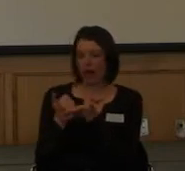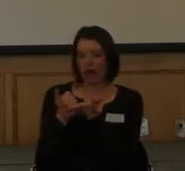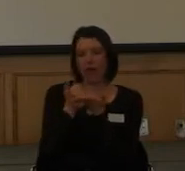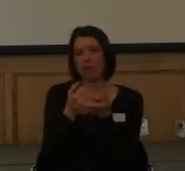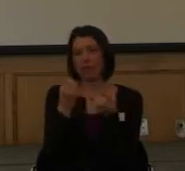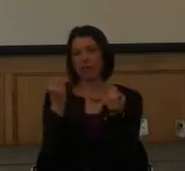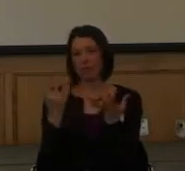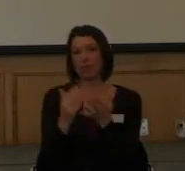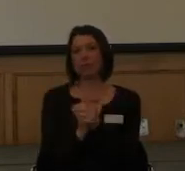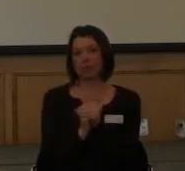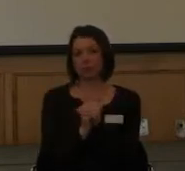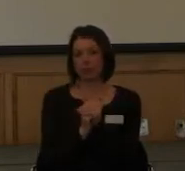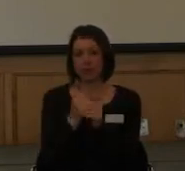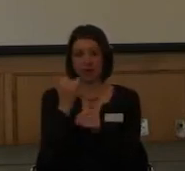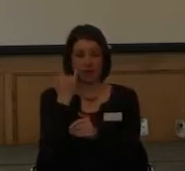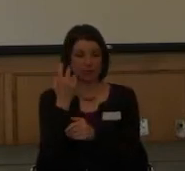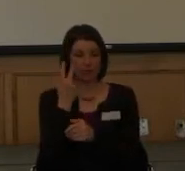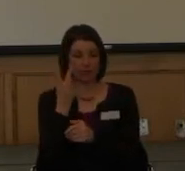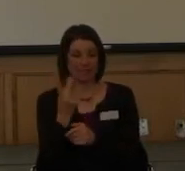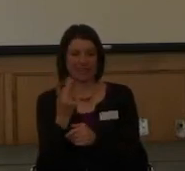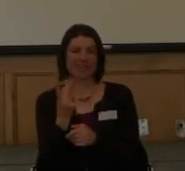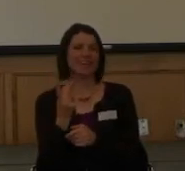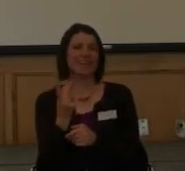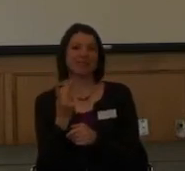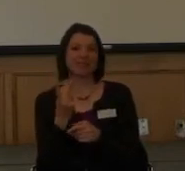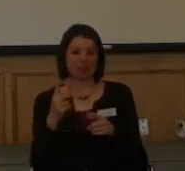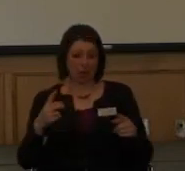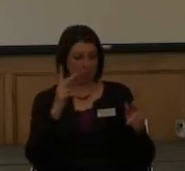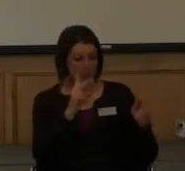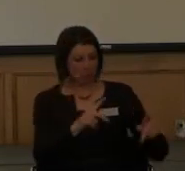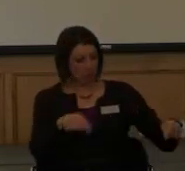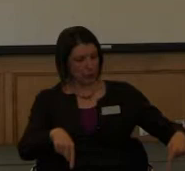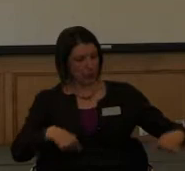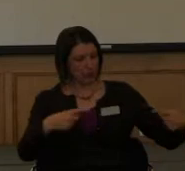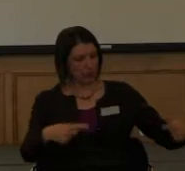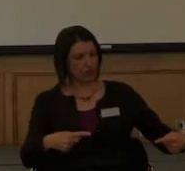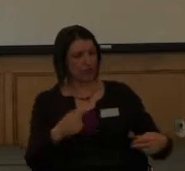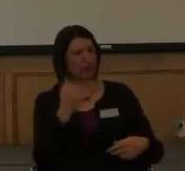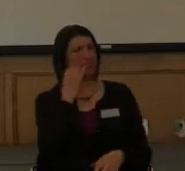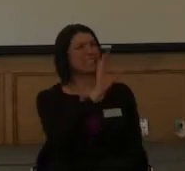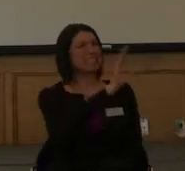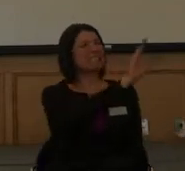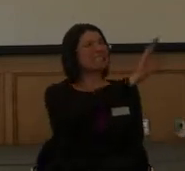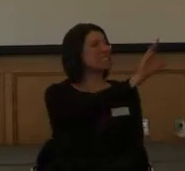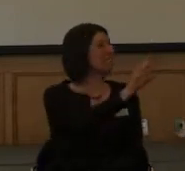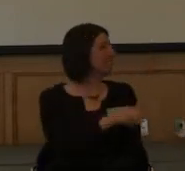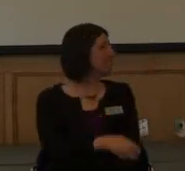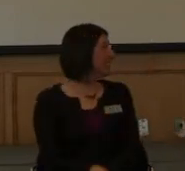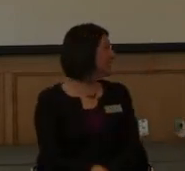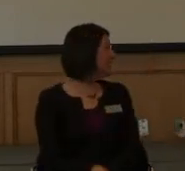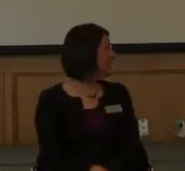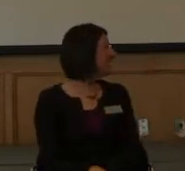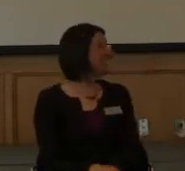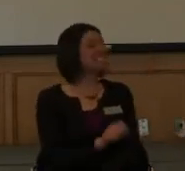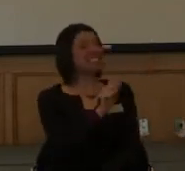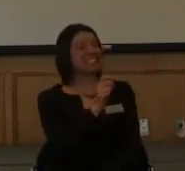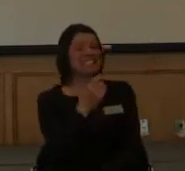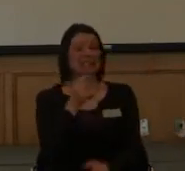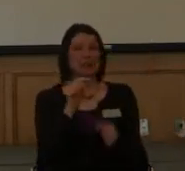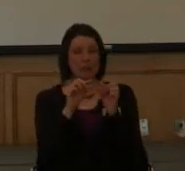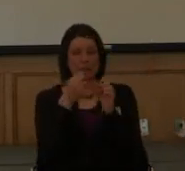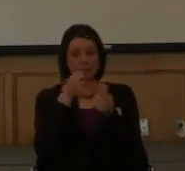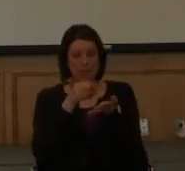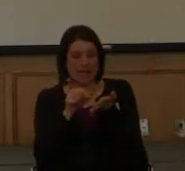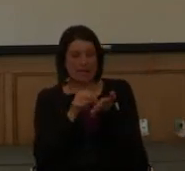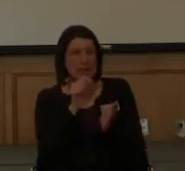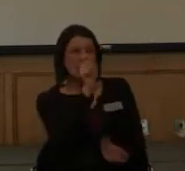Like, if you see somebody in a wheelchair, my friend, again, they will do it. It's just out of a reach, just using a pencil to kind of walk it